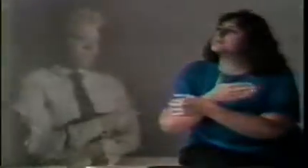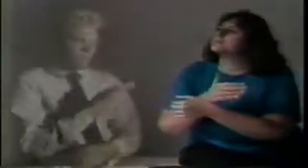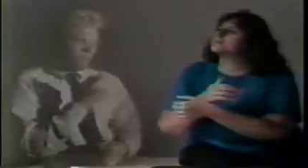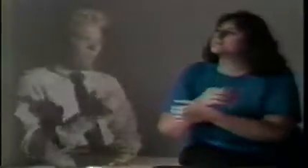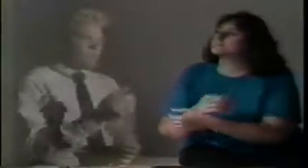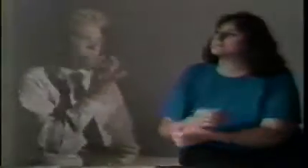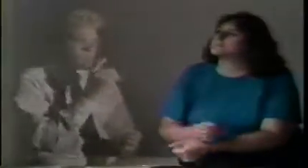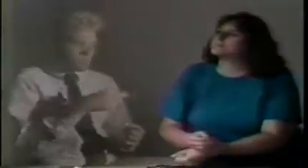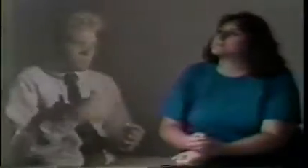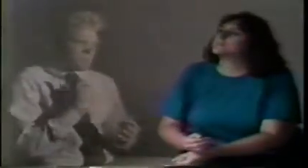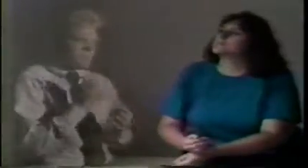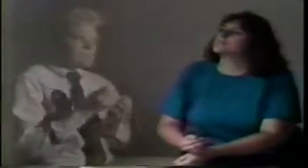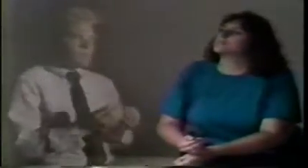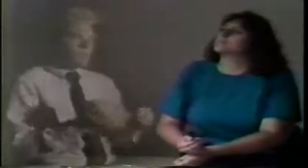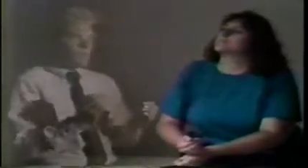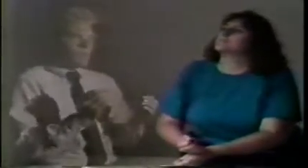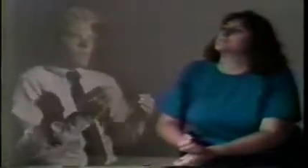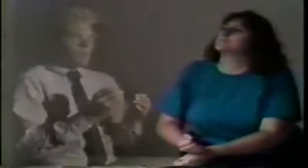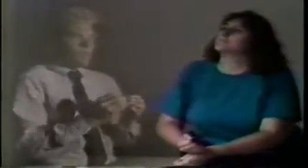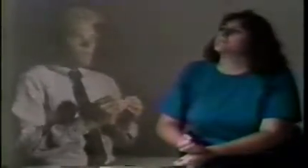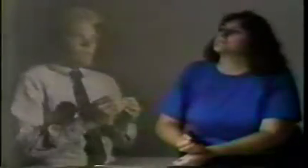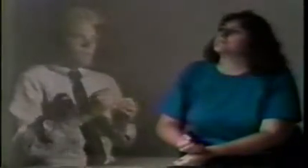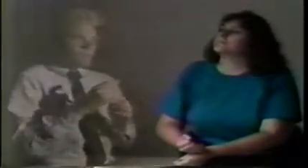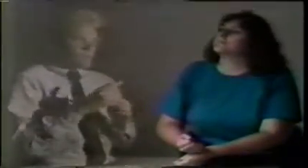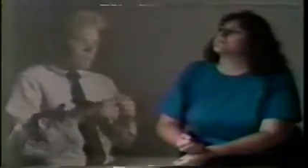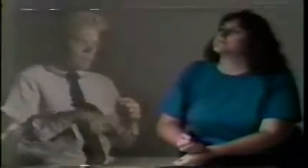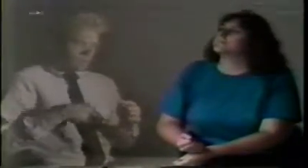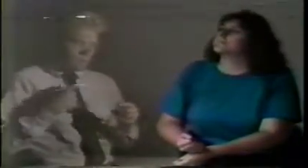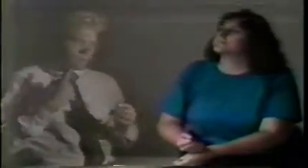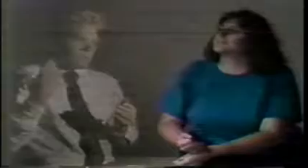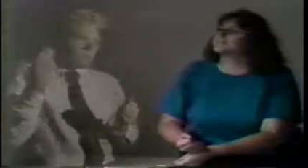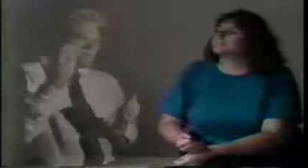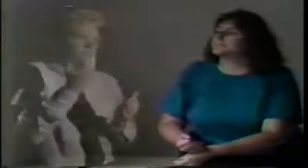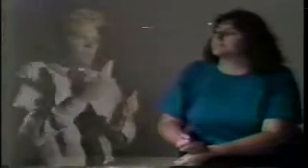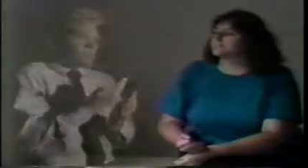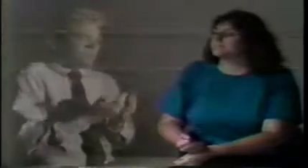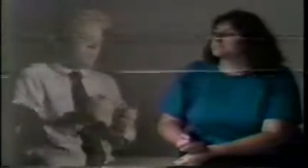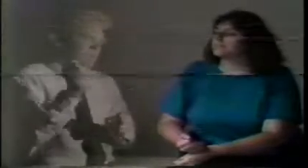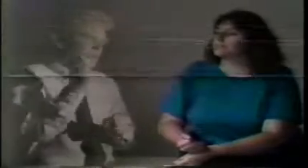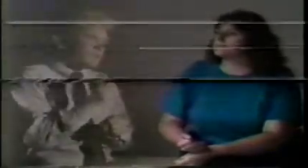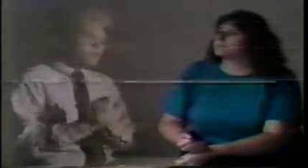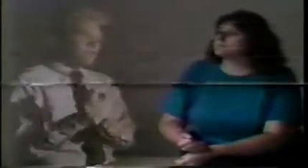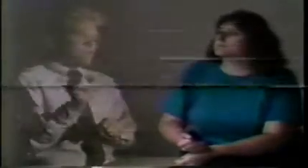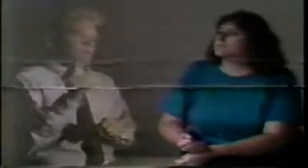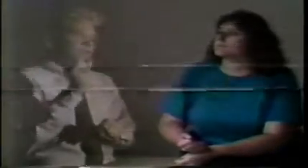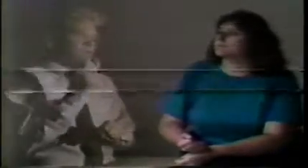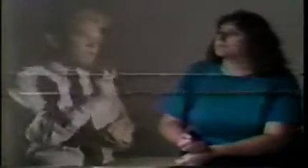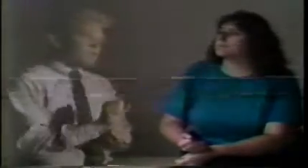you hardly talk to me anymore, when I come through the door at the end of the